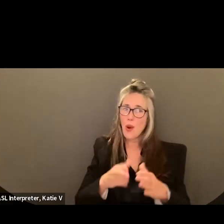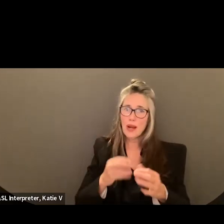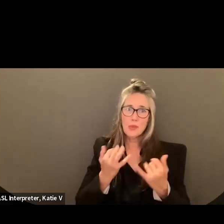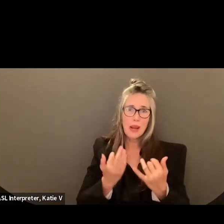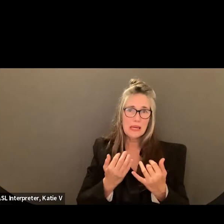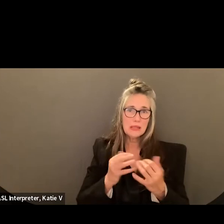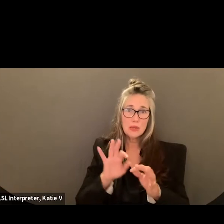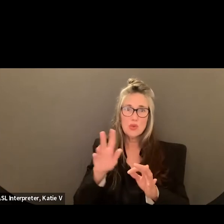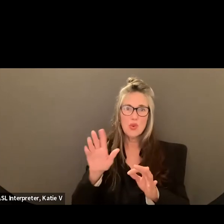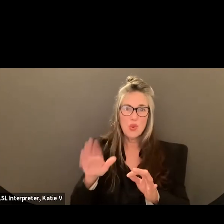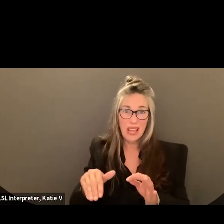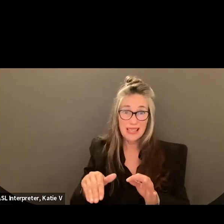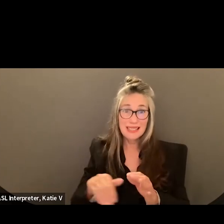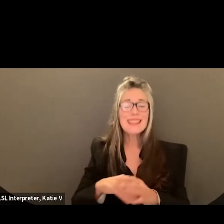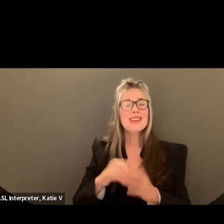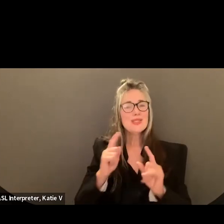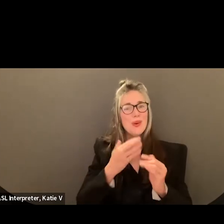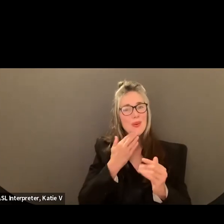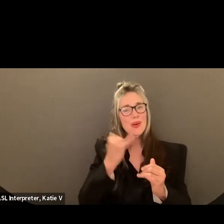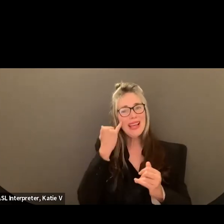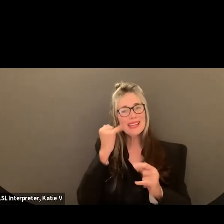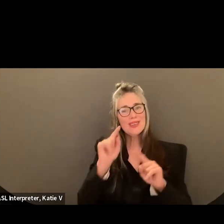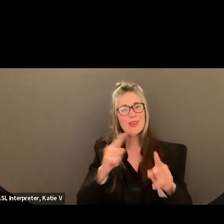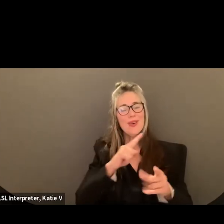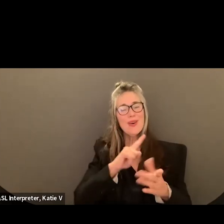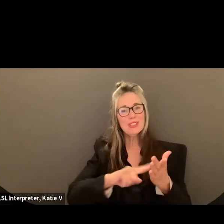get checked, and thank you for being here.